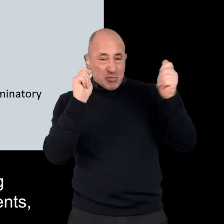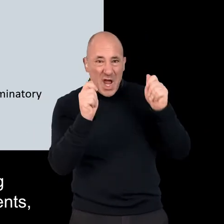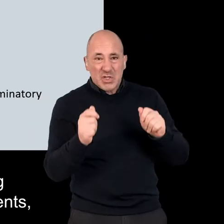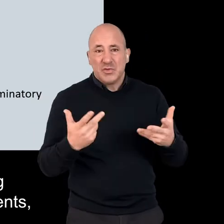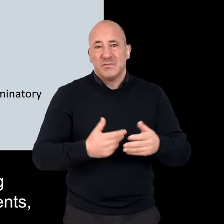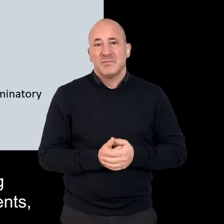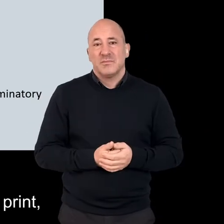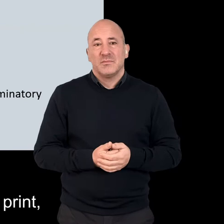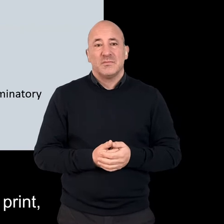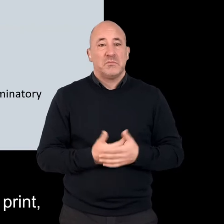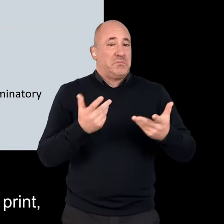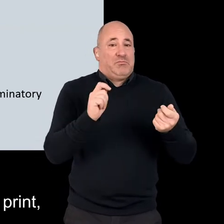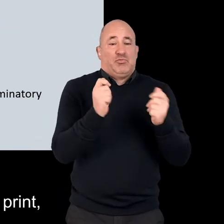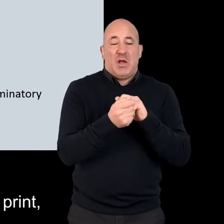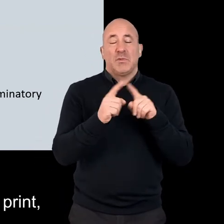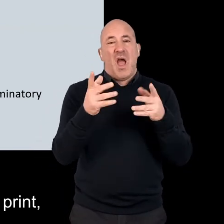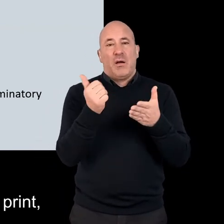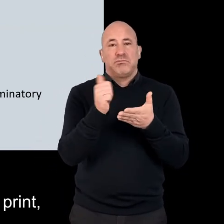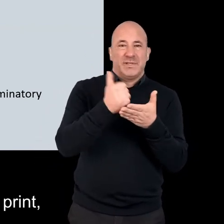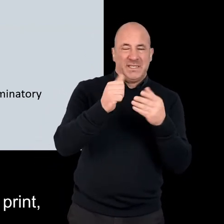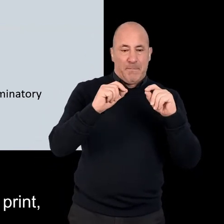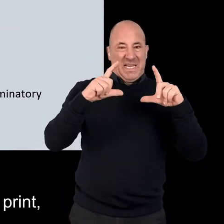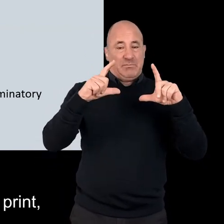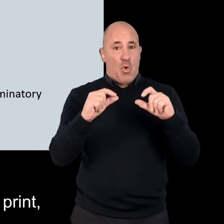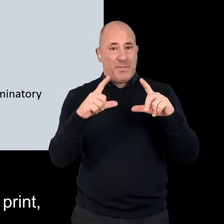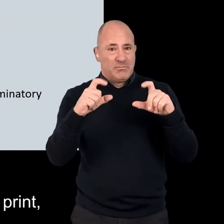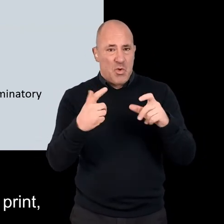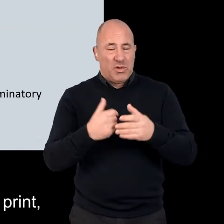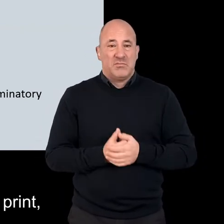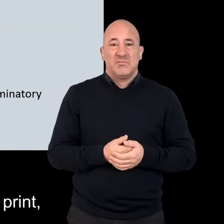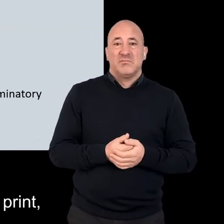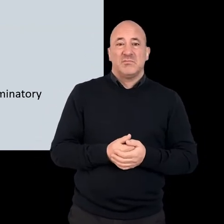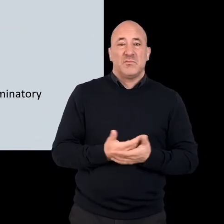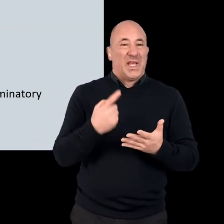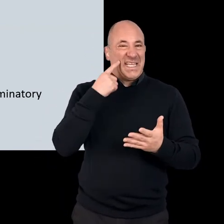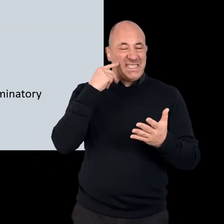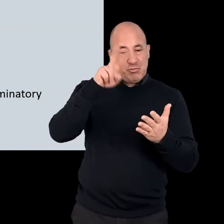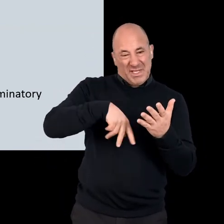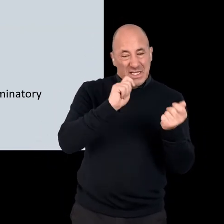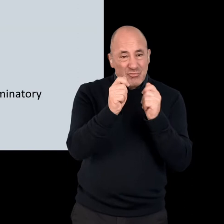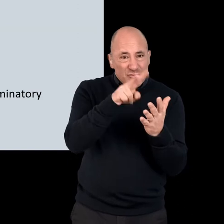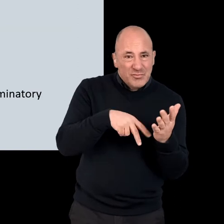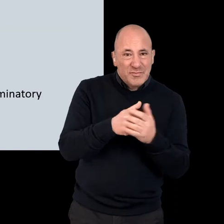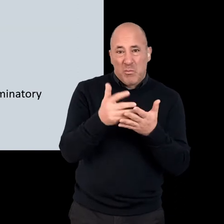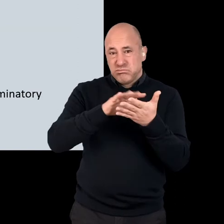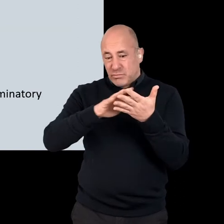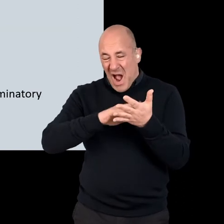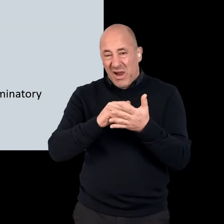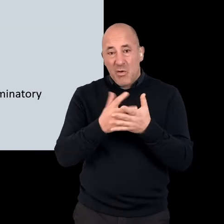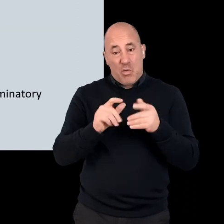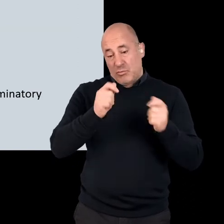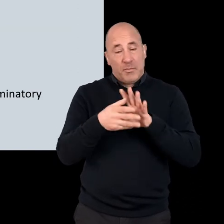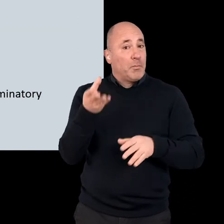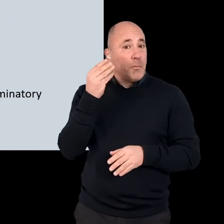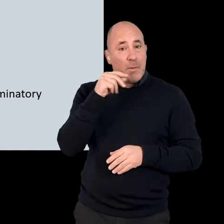lighting adjustments. Alternative formats such as large print, easy read or braille, or even